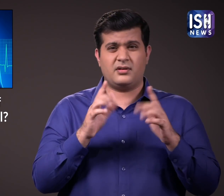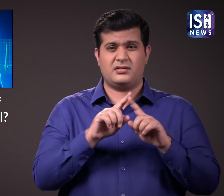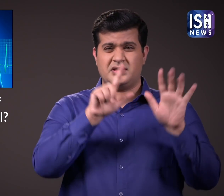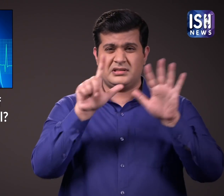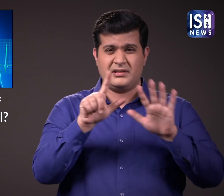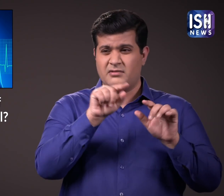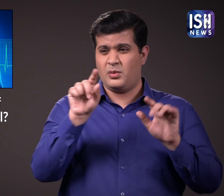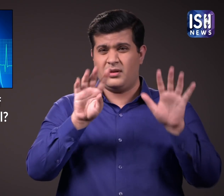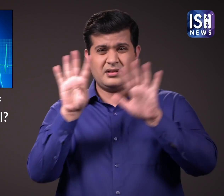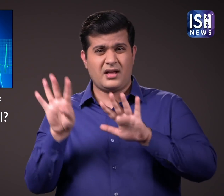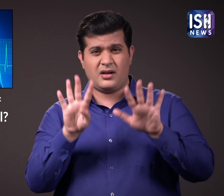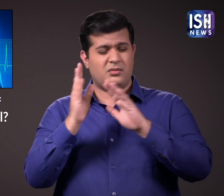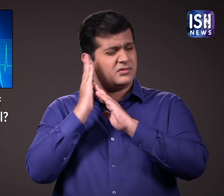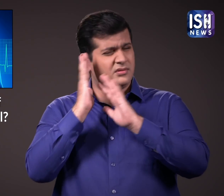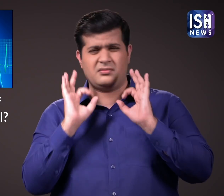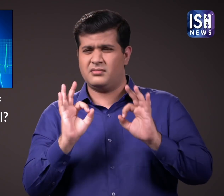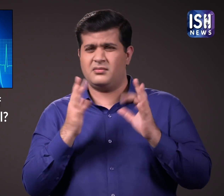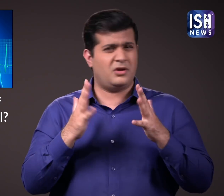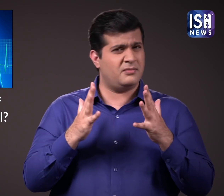can easily increase the risk of